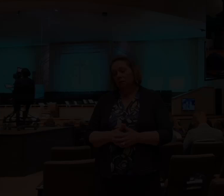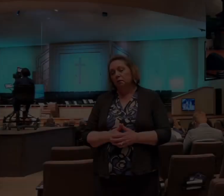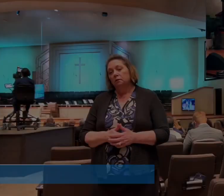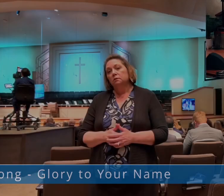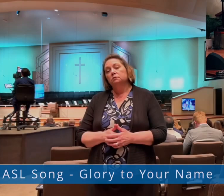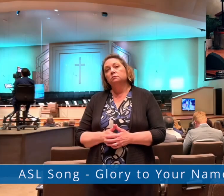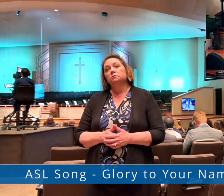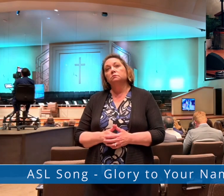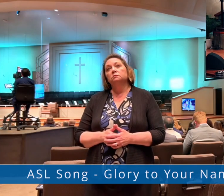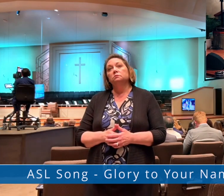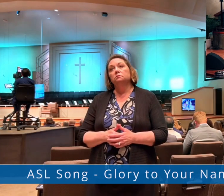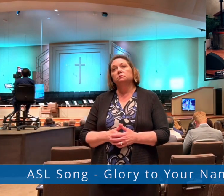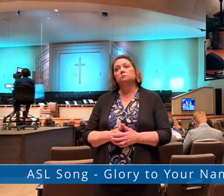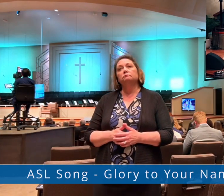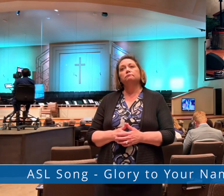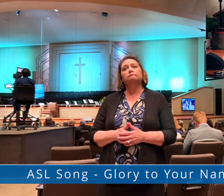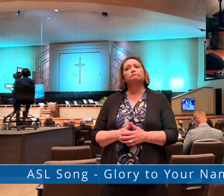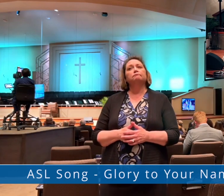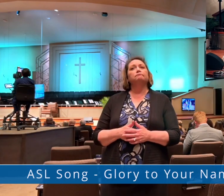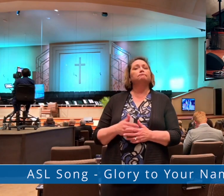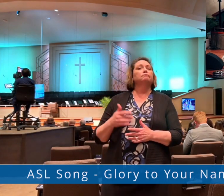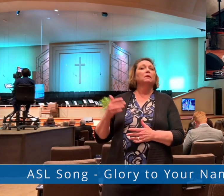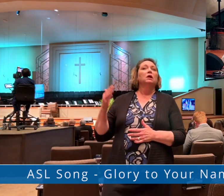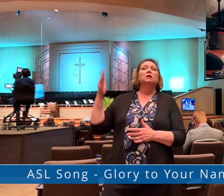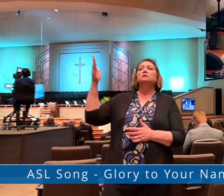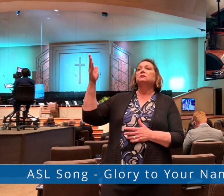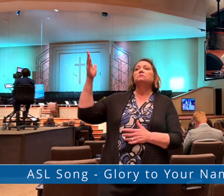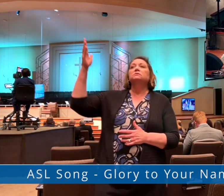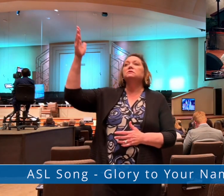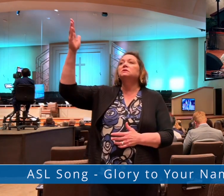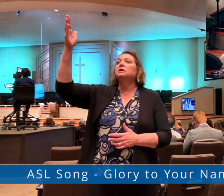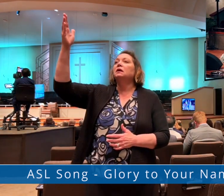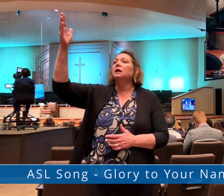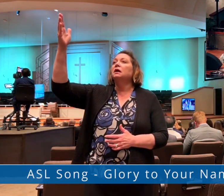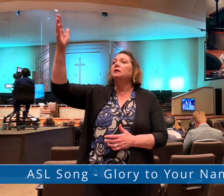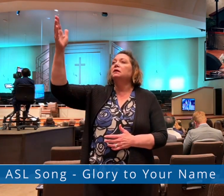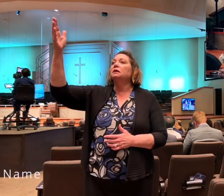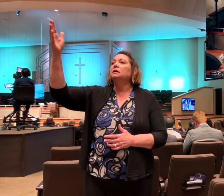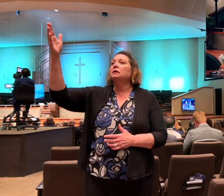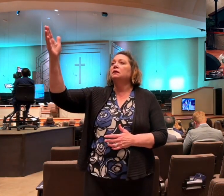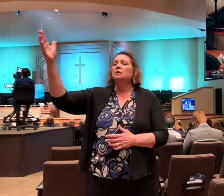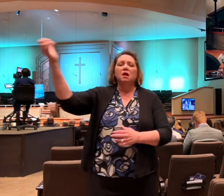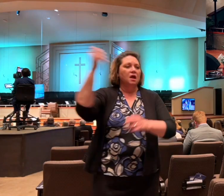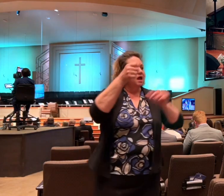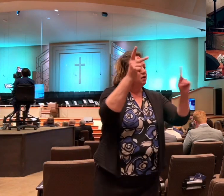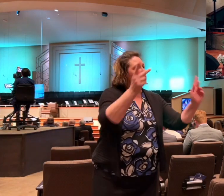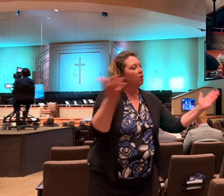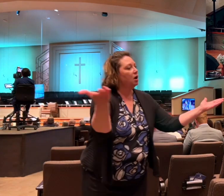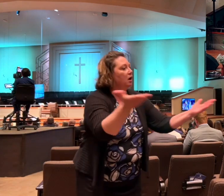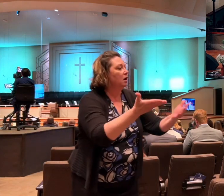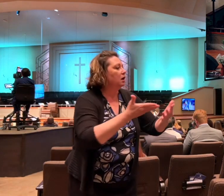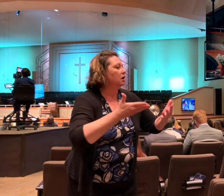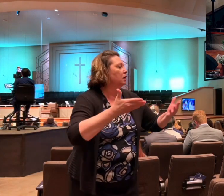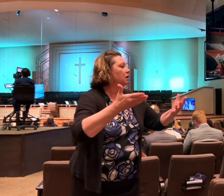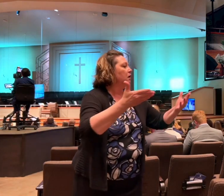One day, eyes that are blind will see you